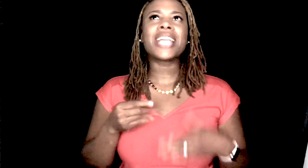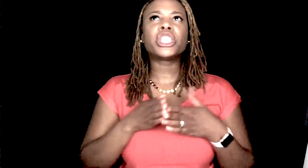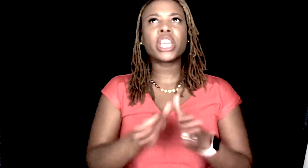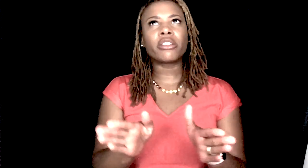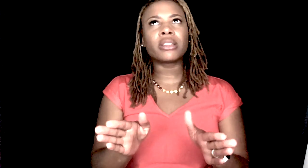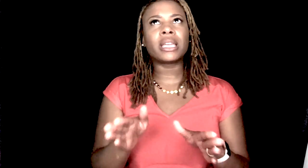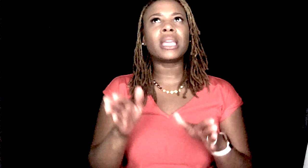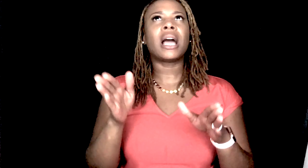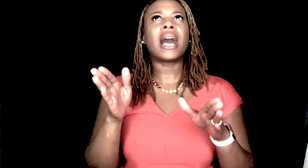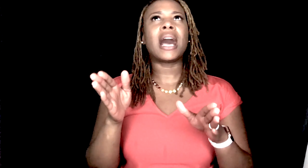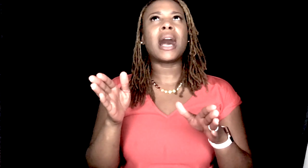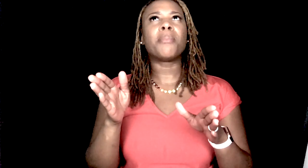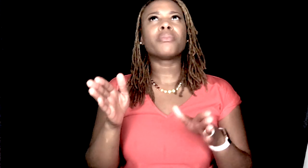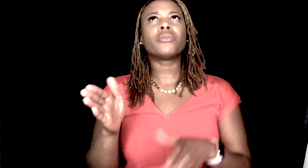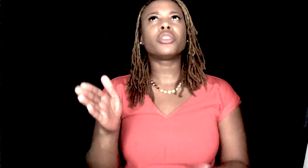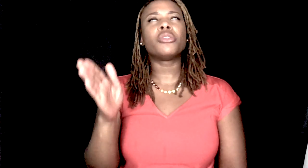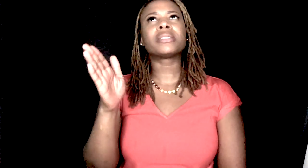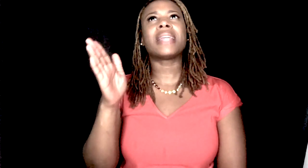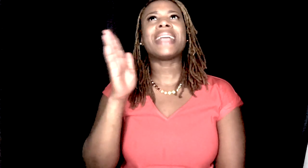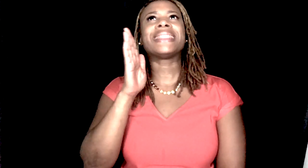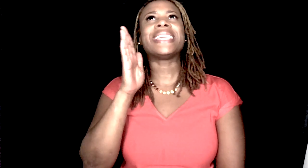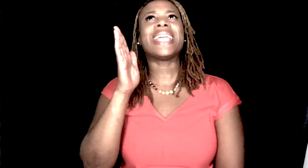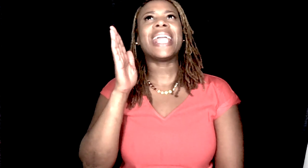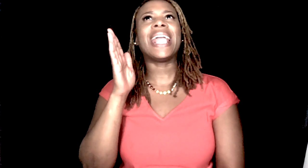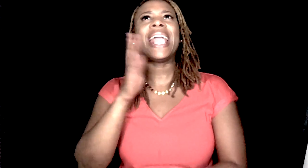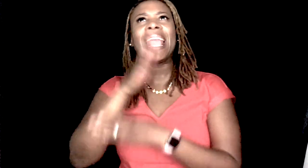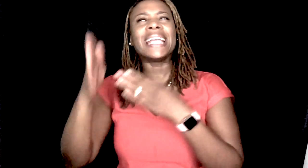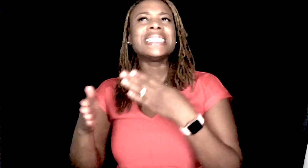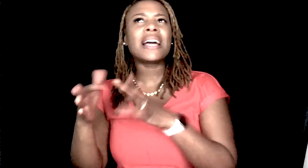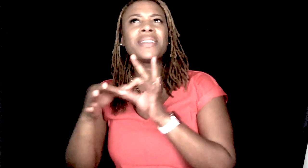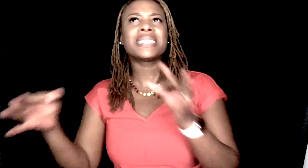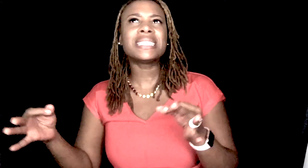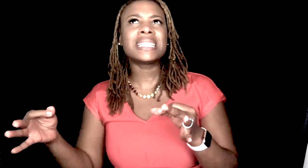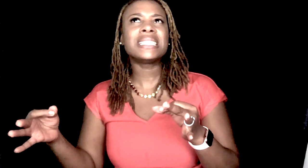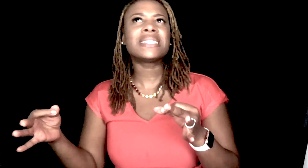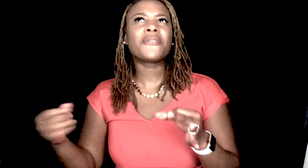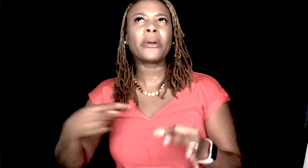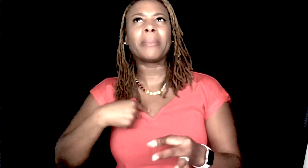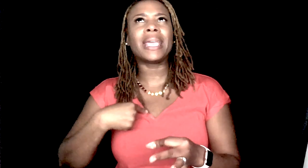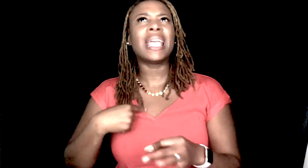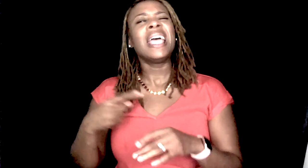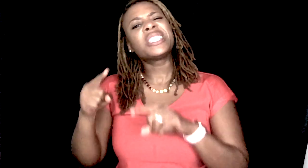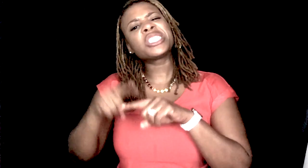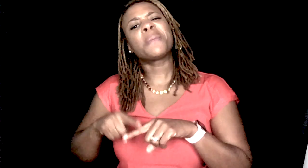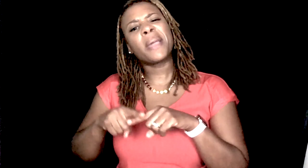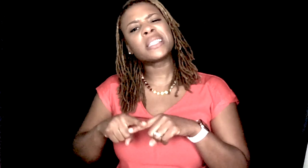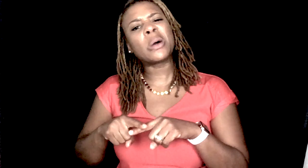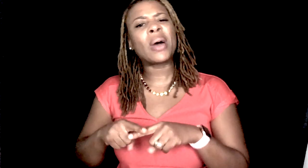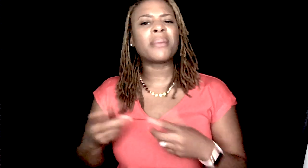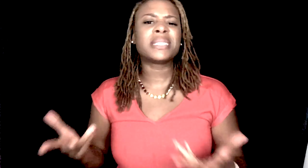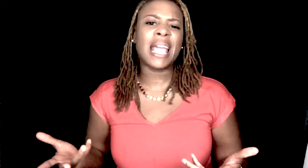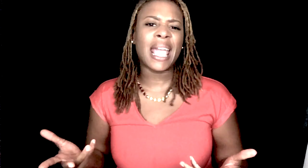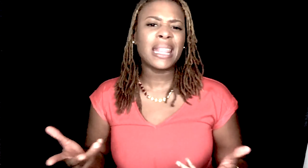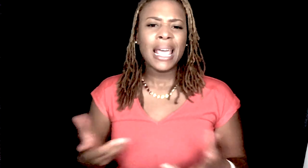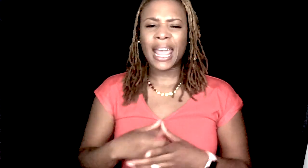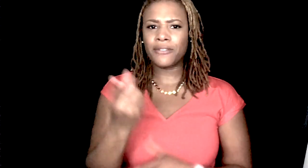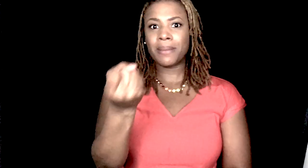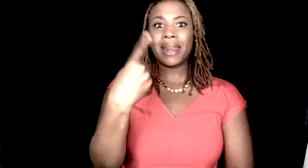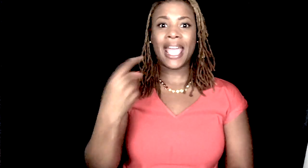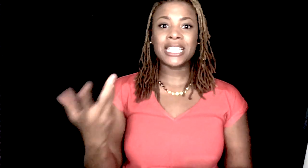generally use it at the end of a sentence. For me, just depends on what I'm saying. Like, if somebody asked